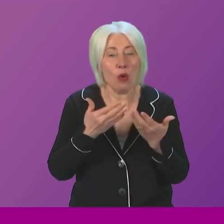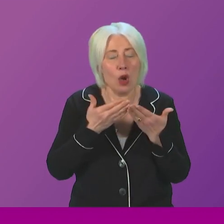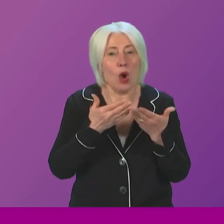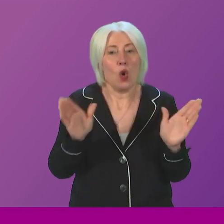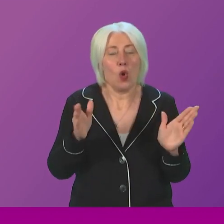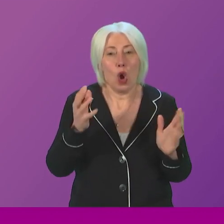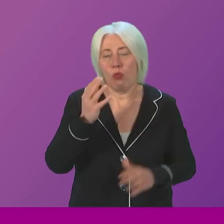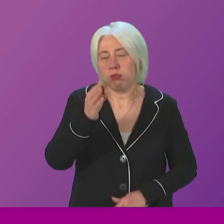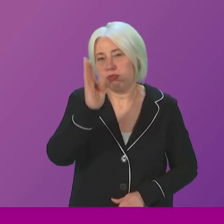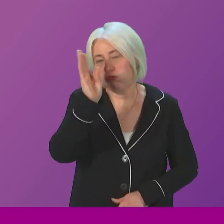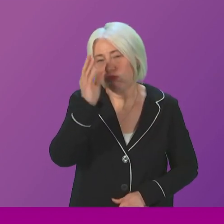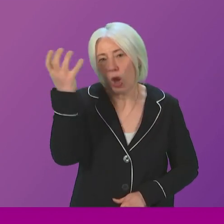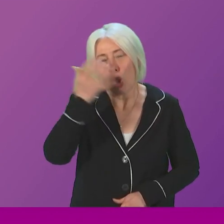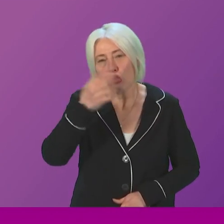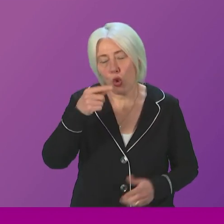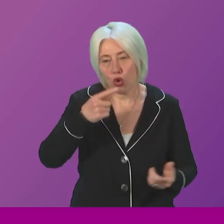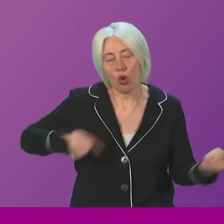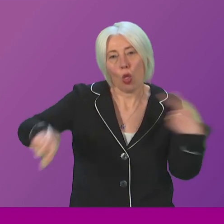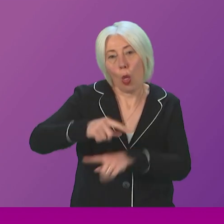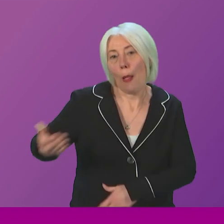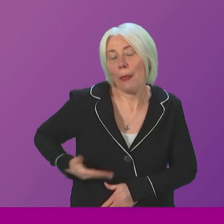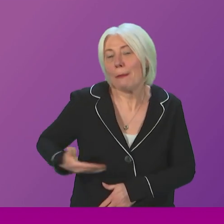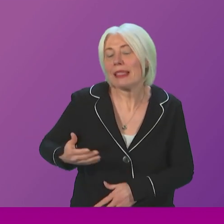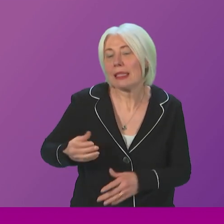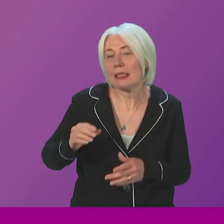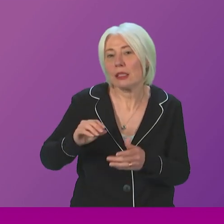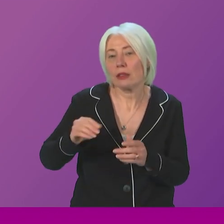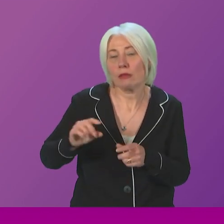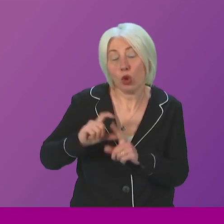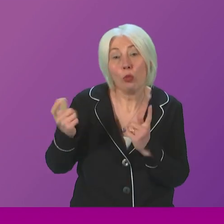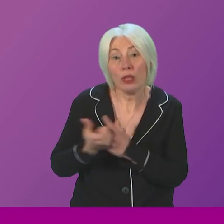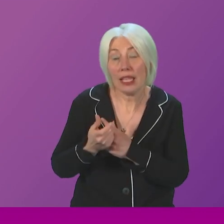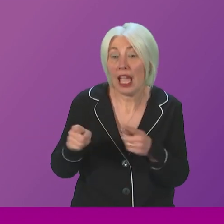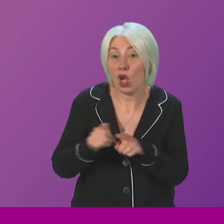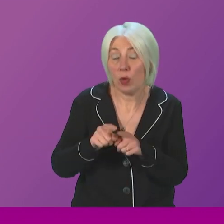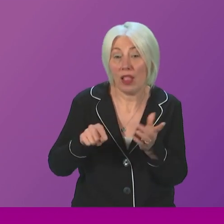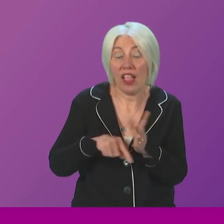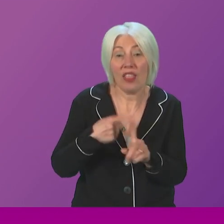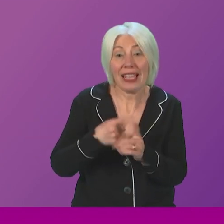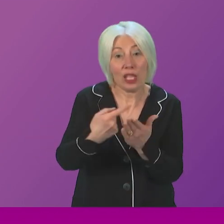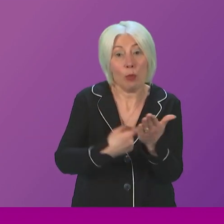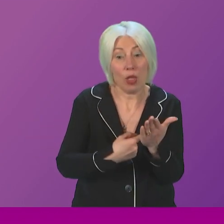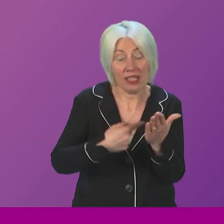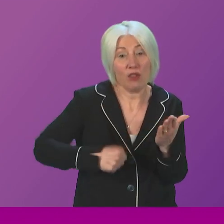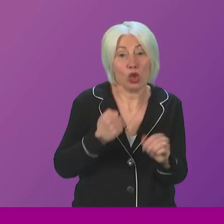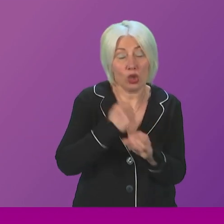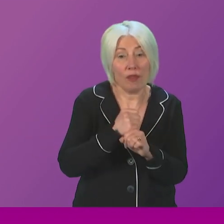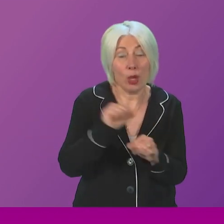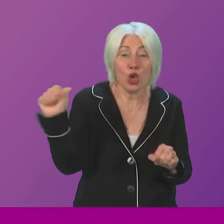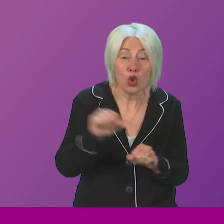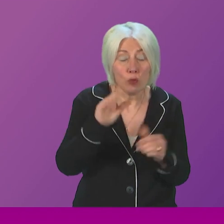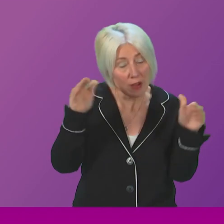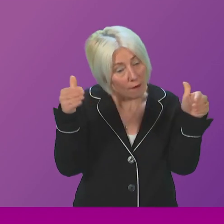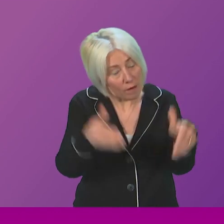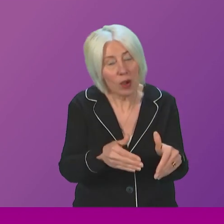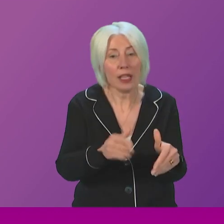concerns amongst the business community, and that the future tax policy of Scottish Government should be fully focused on making Scotland the